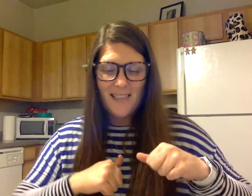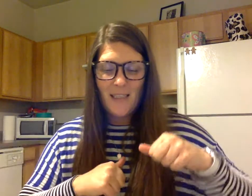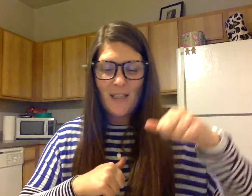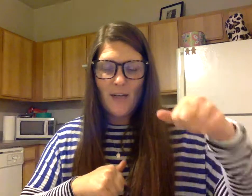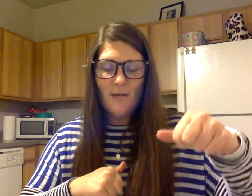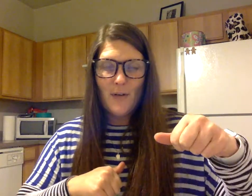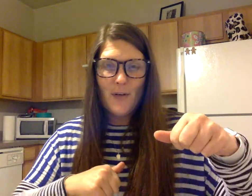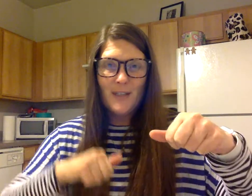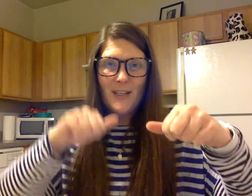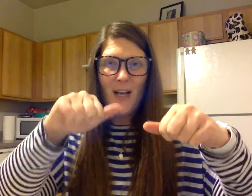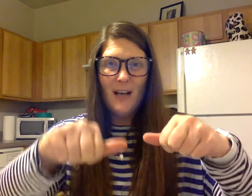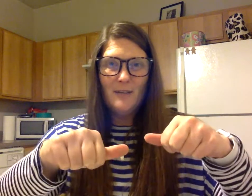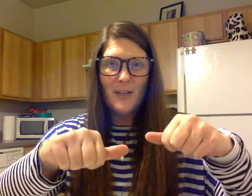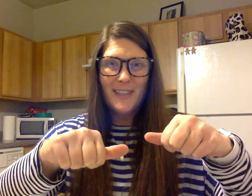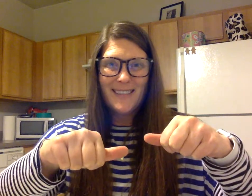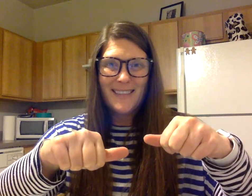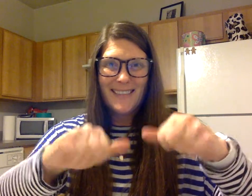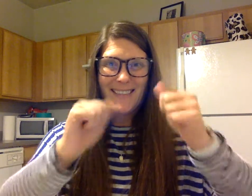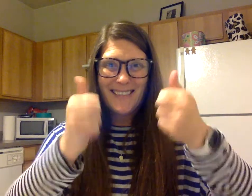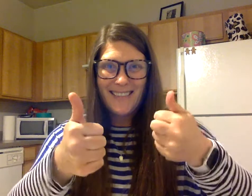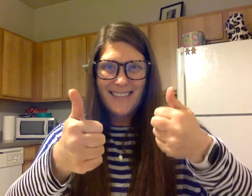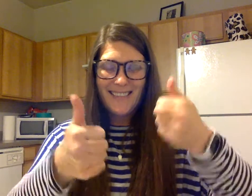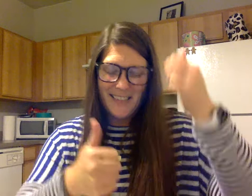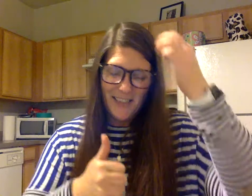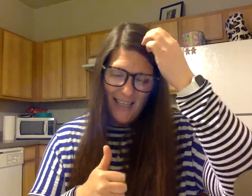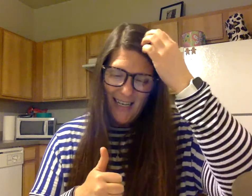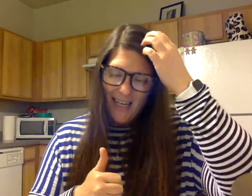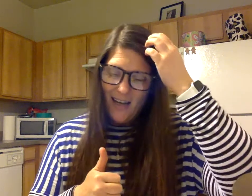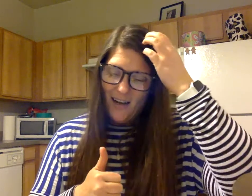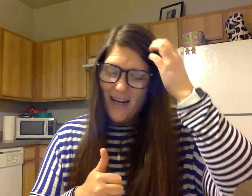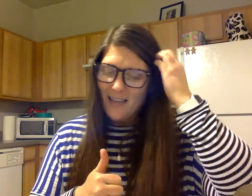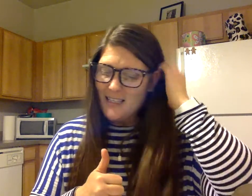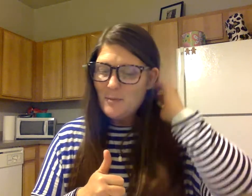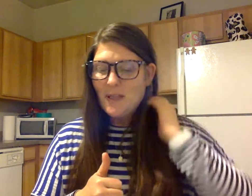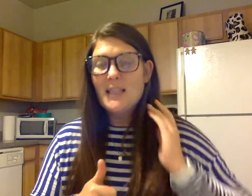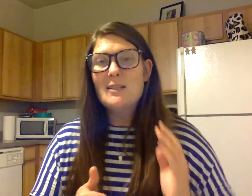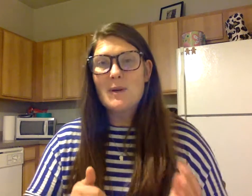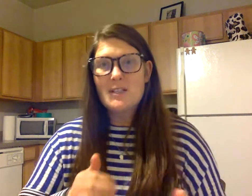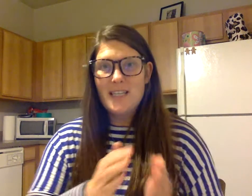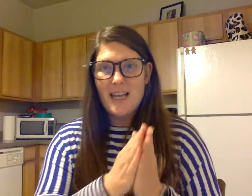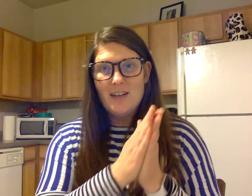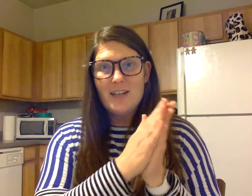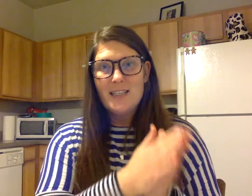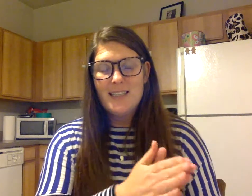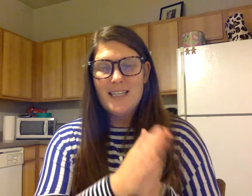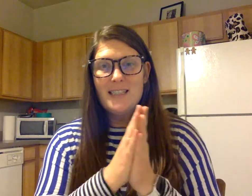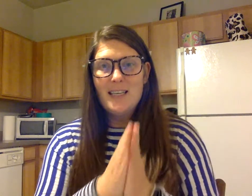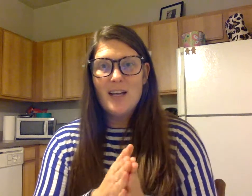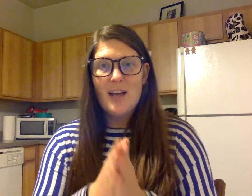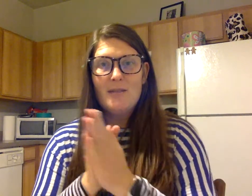Cover, hover. Good. All right, let's put these words together. Discover,